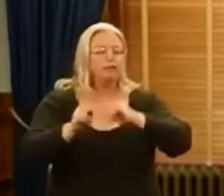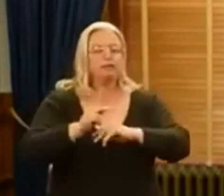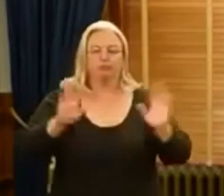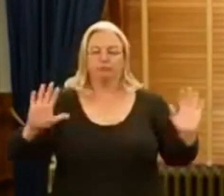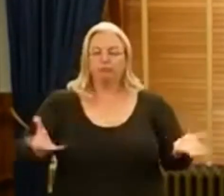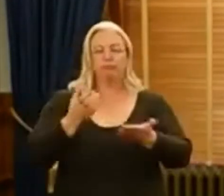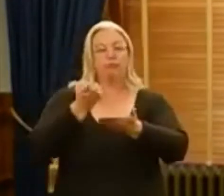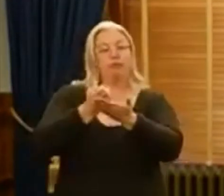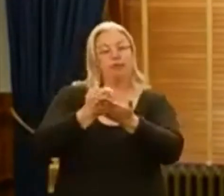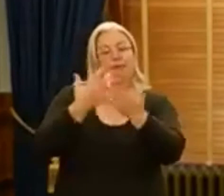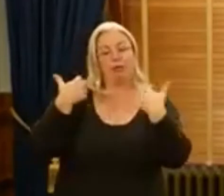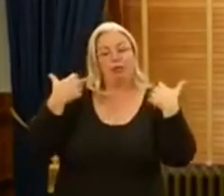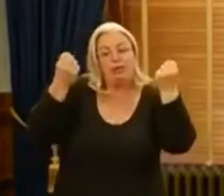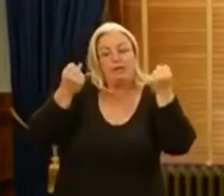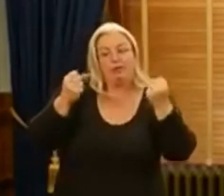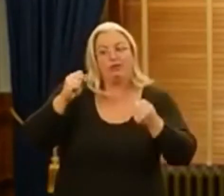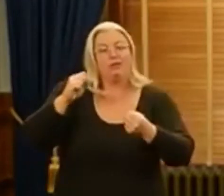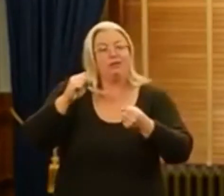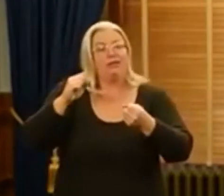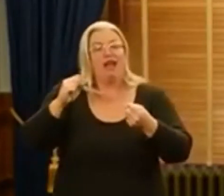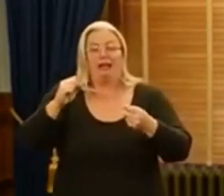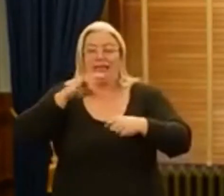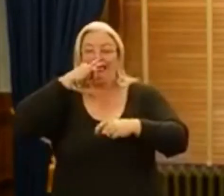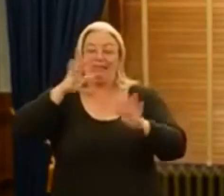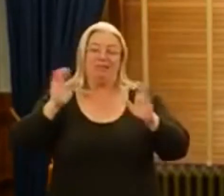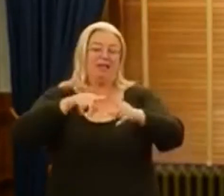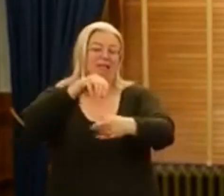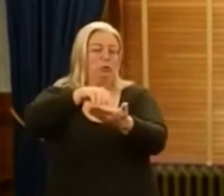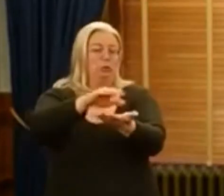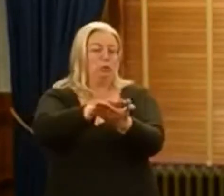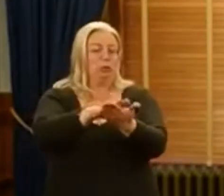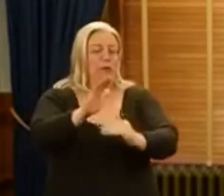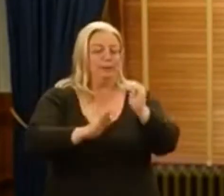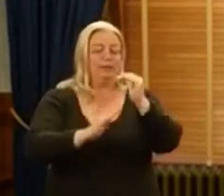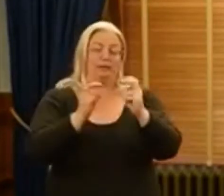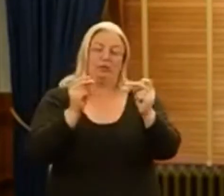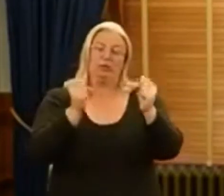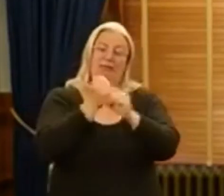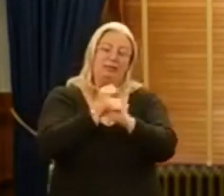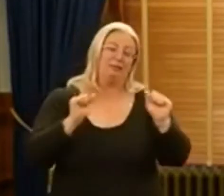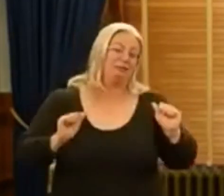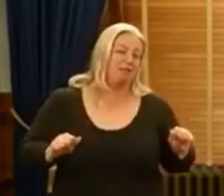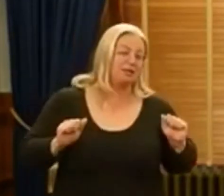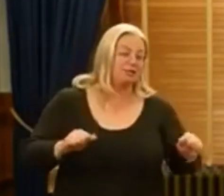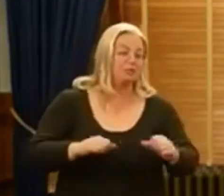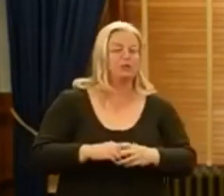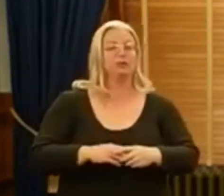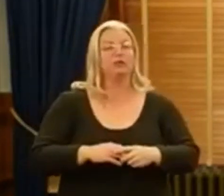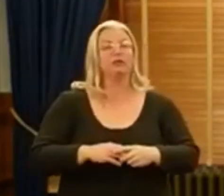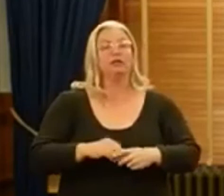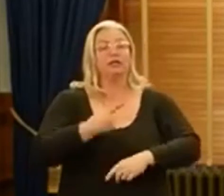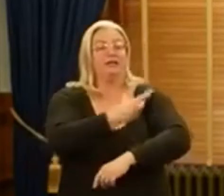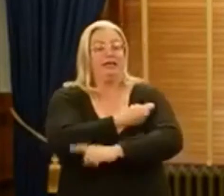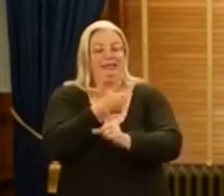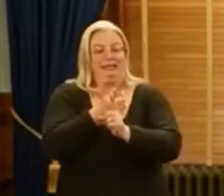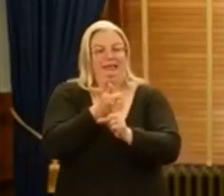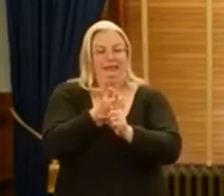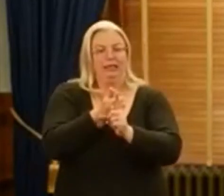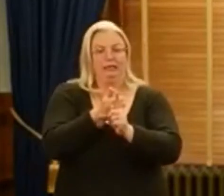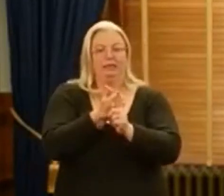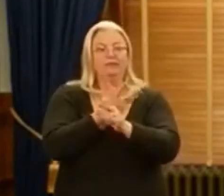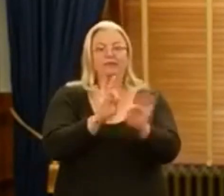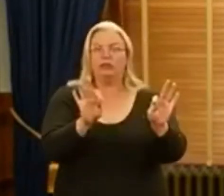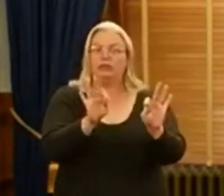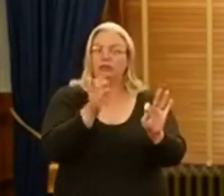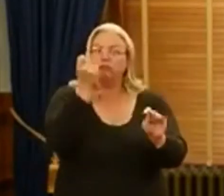recovery, and get our kids back into our school buildings as quickly and safely as possible. The vaccines themselves will be free.